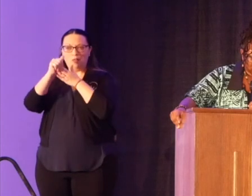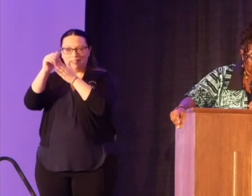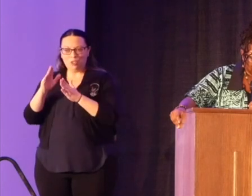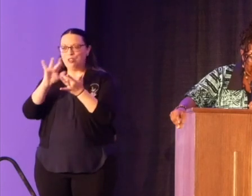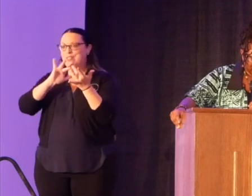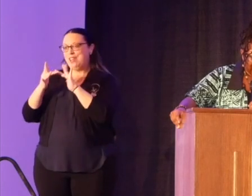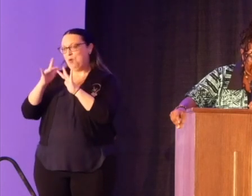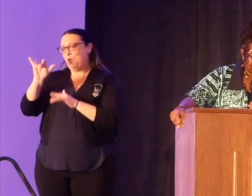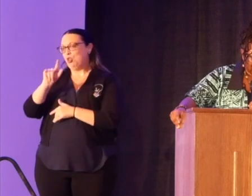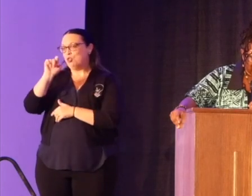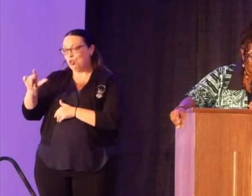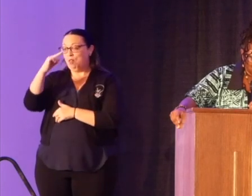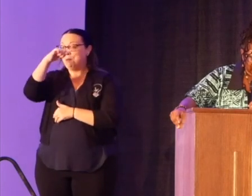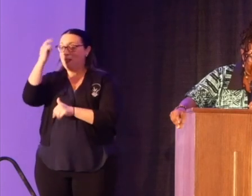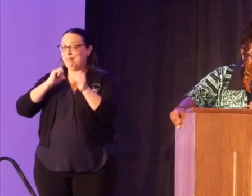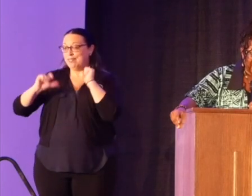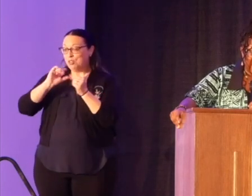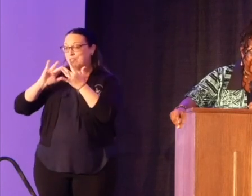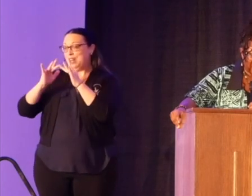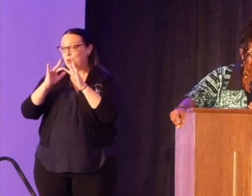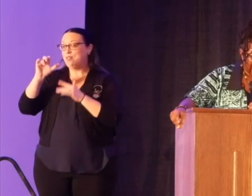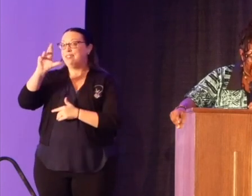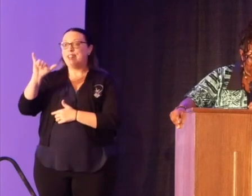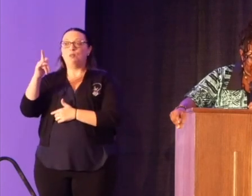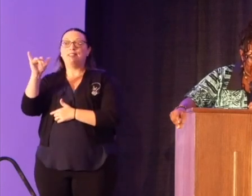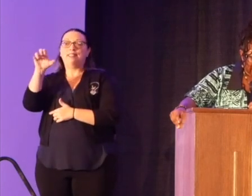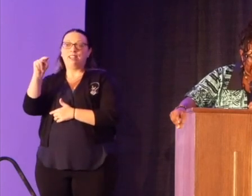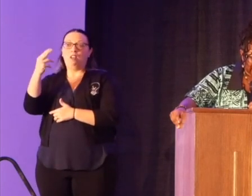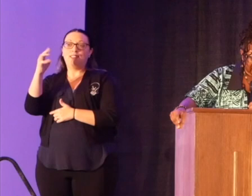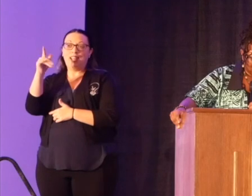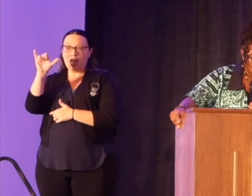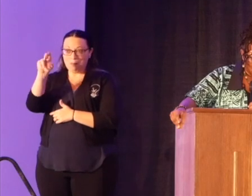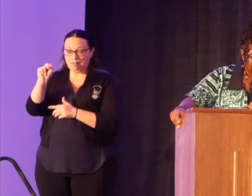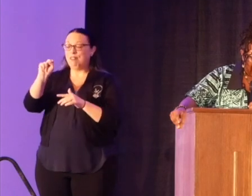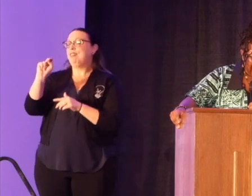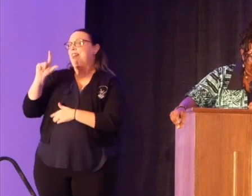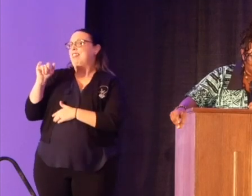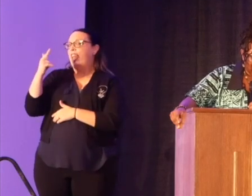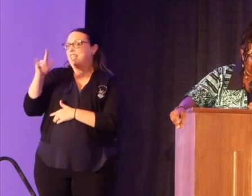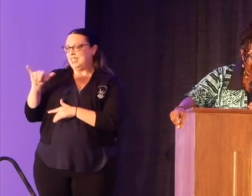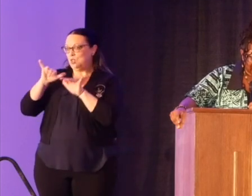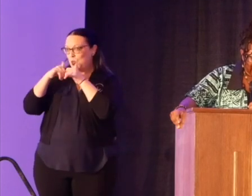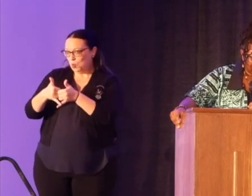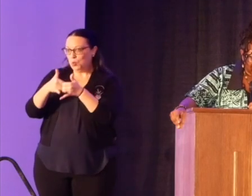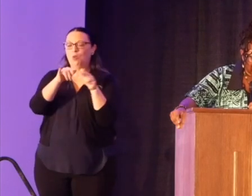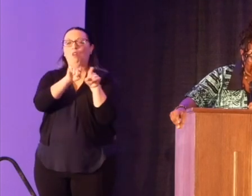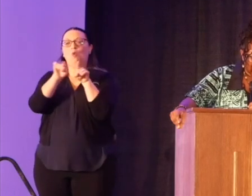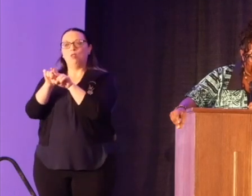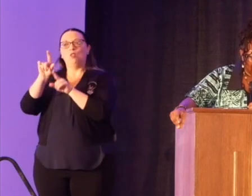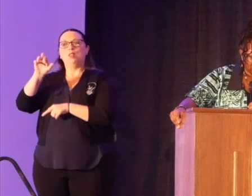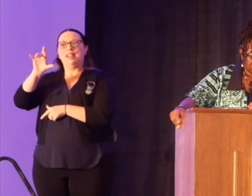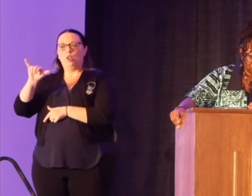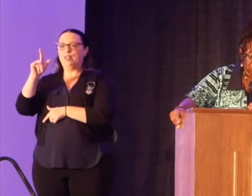the Network Journal, the Black Theater Network's Larry Leon Hamlin Legacy Award, as well as Larry